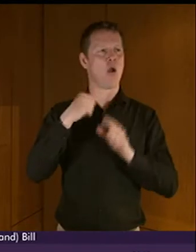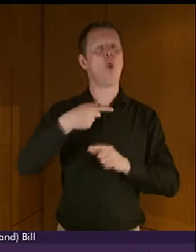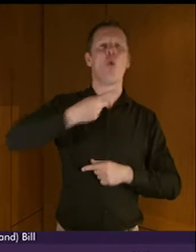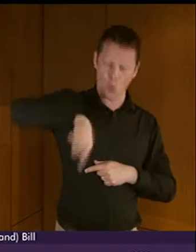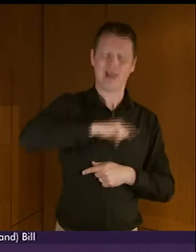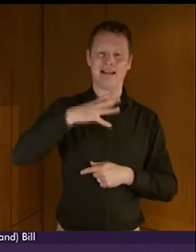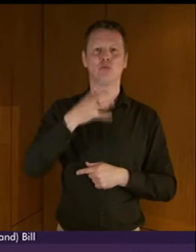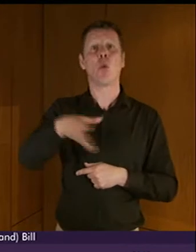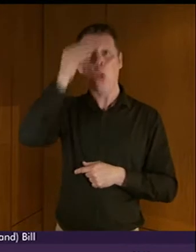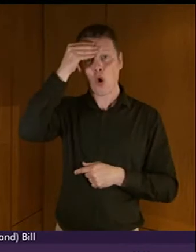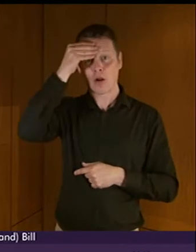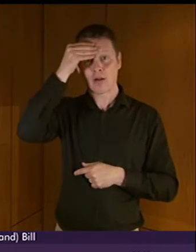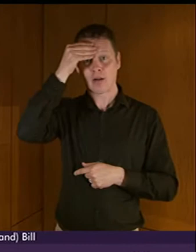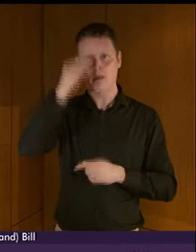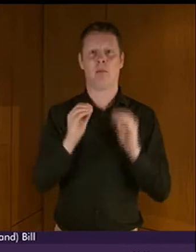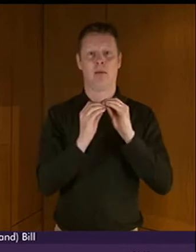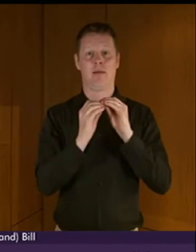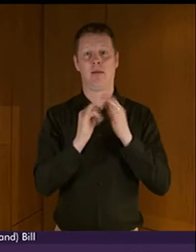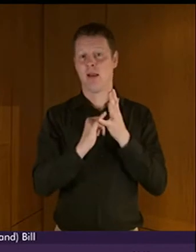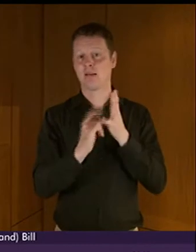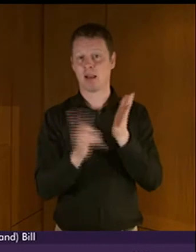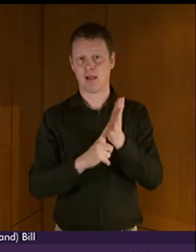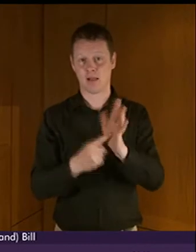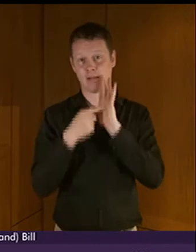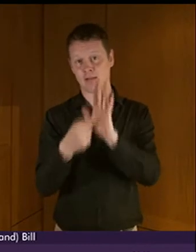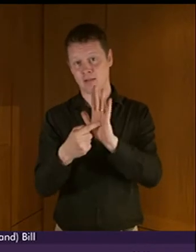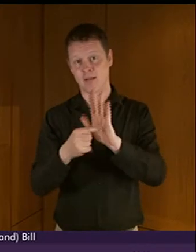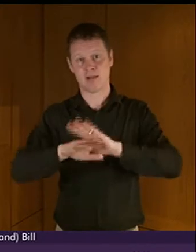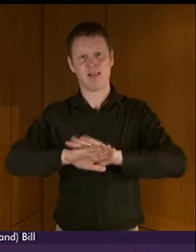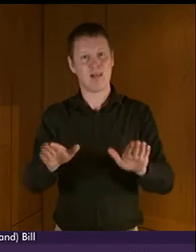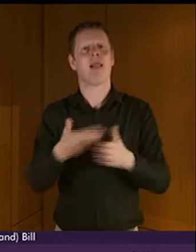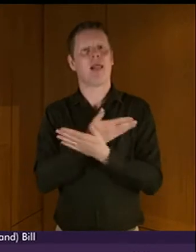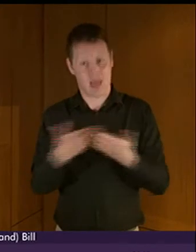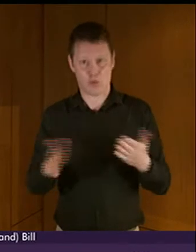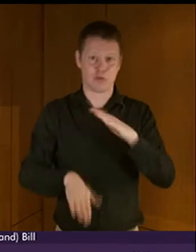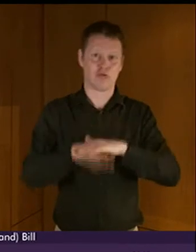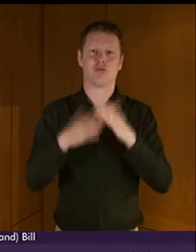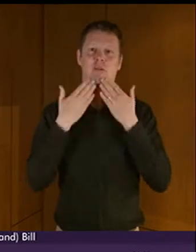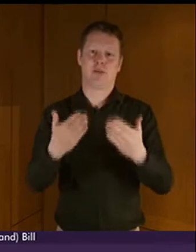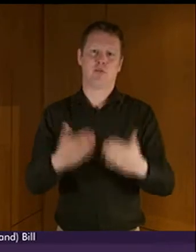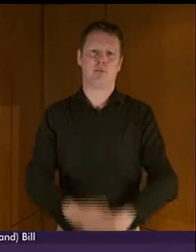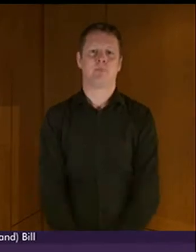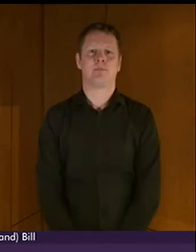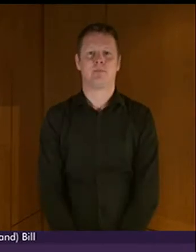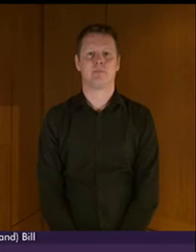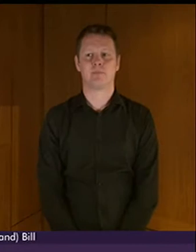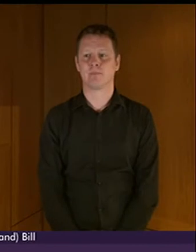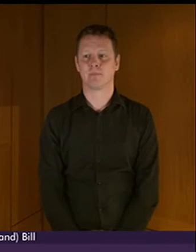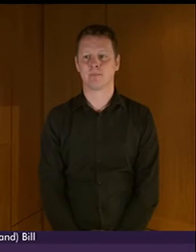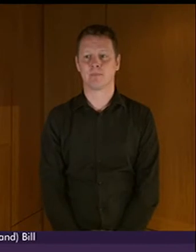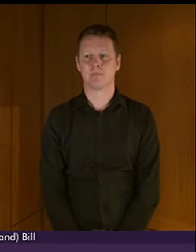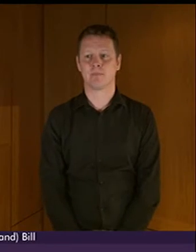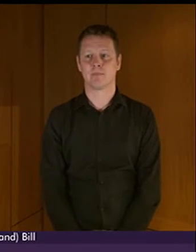BSL as a language. Thank you. Thank Many thanks.